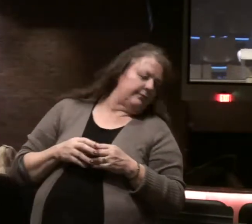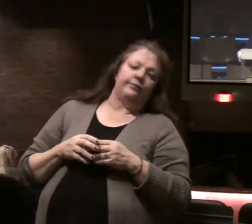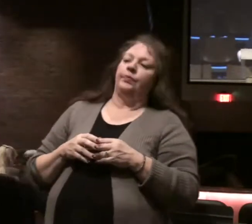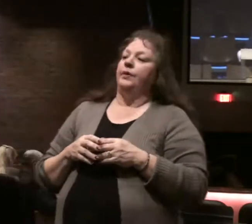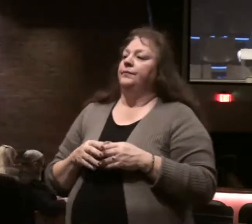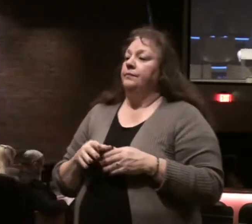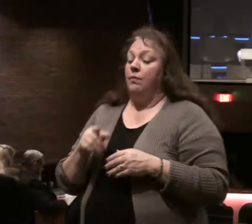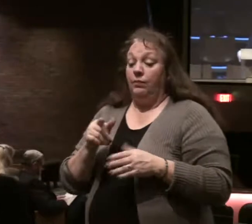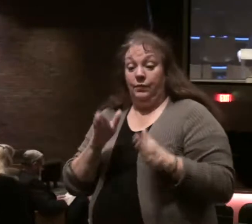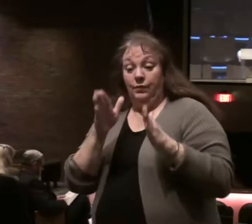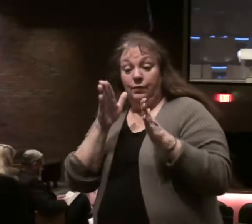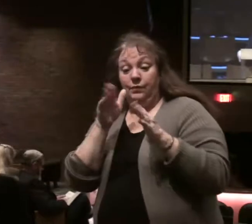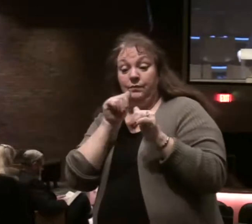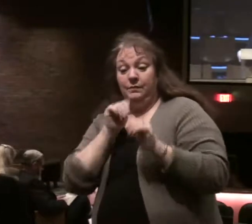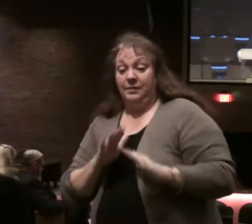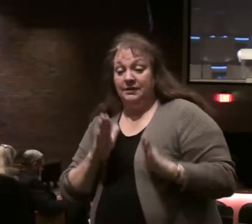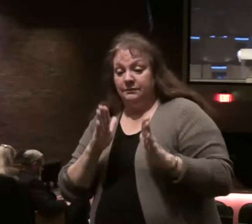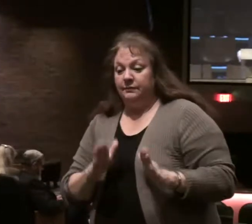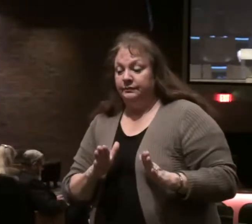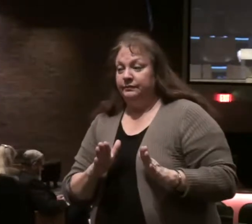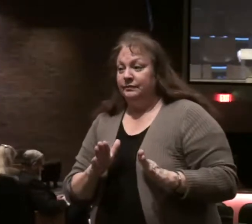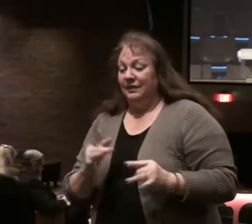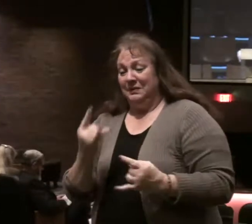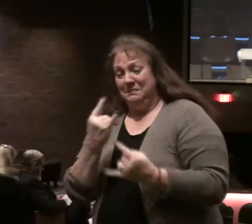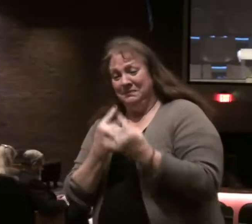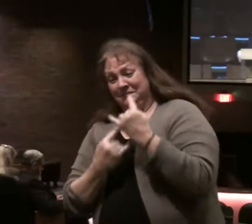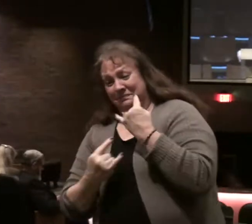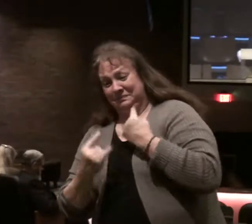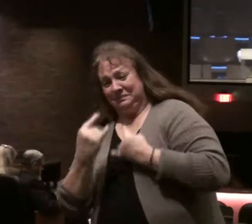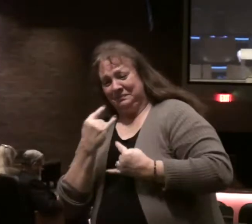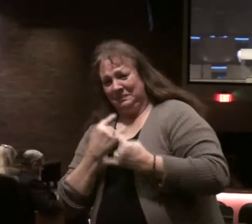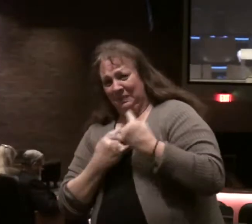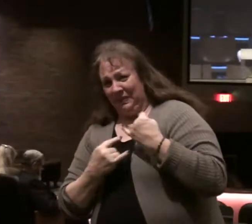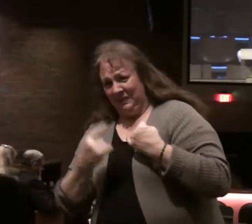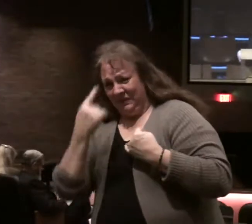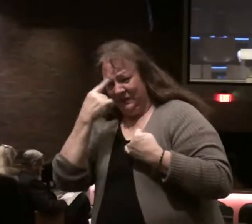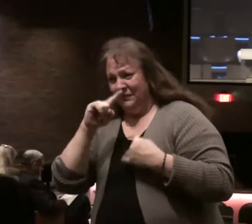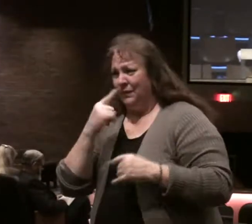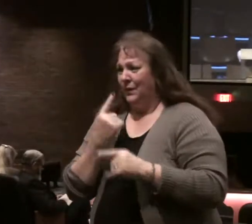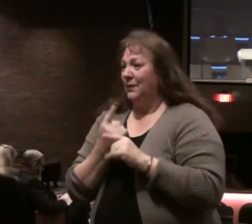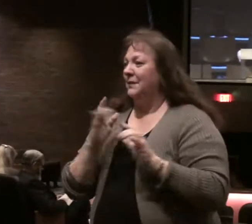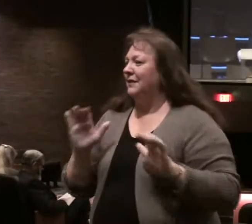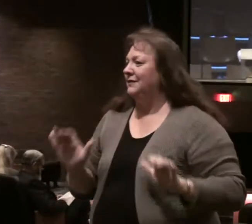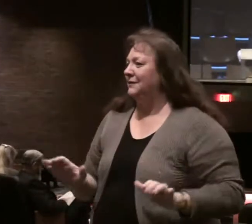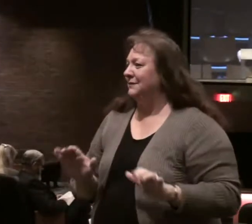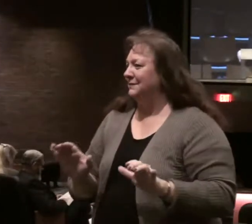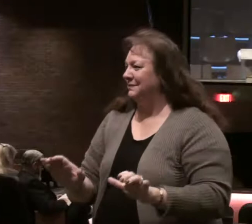Blessed are you when you're persecuted for the sake of righteousness,